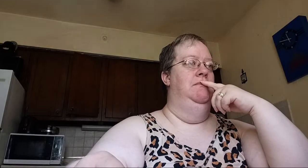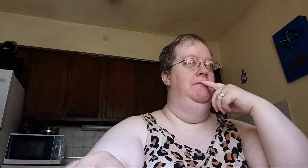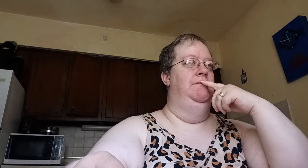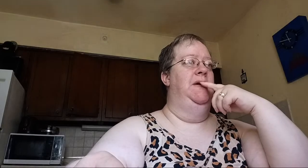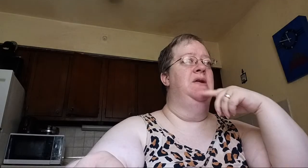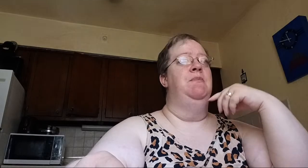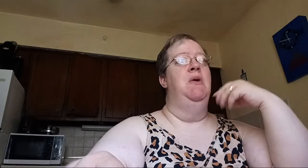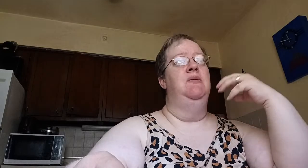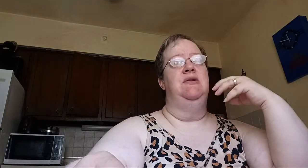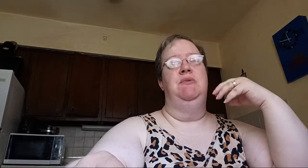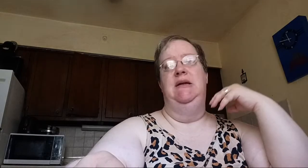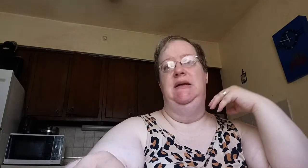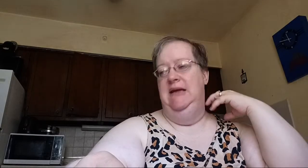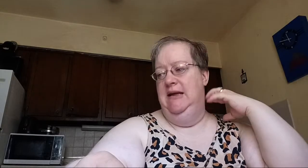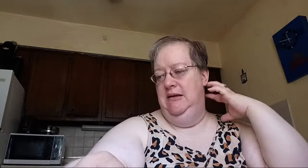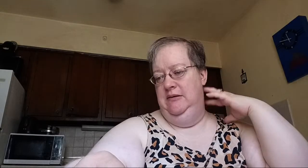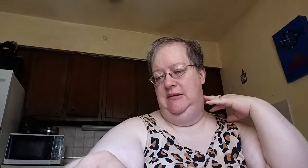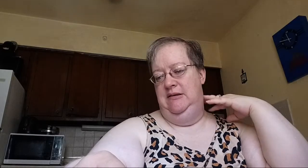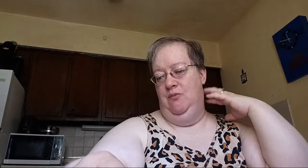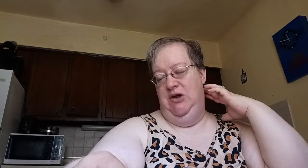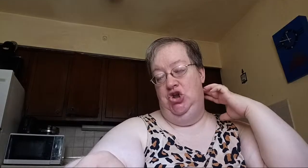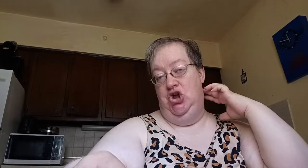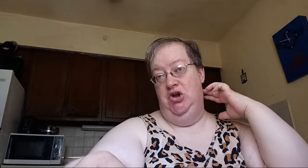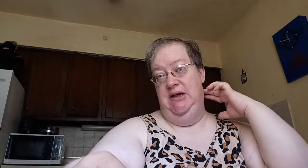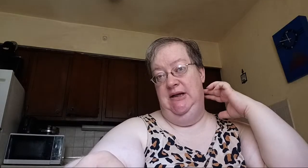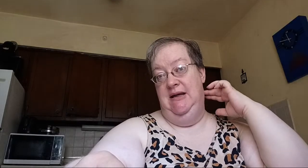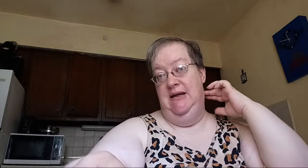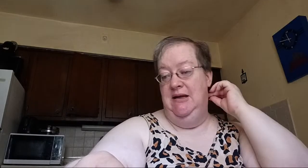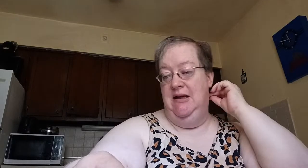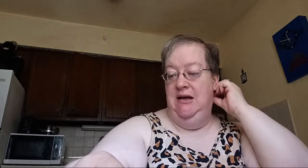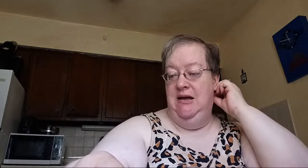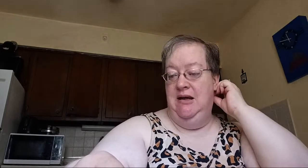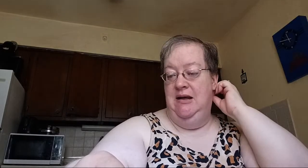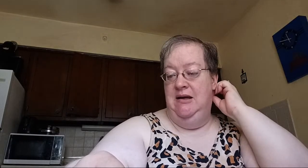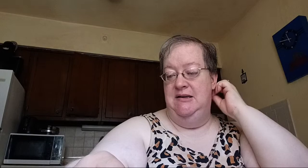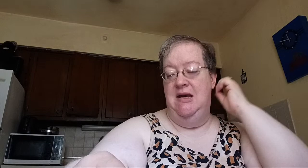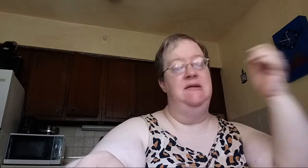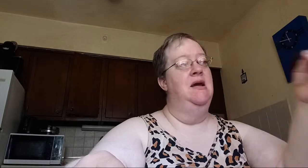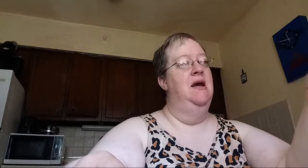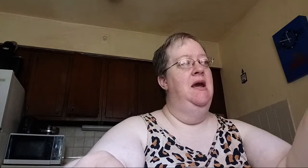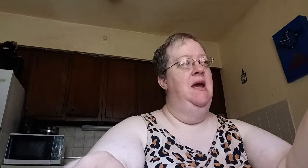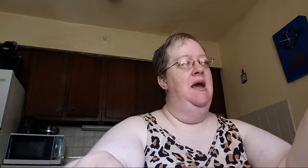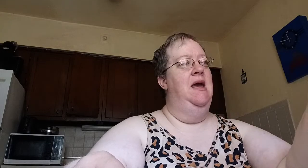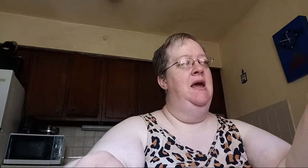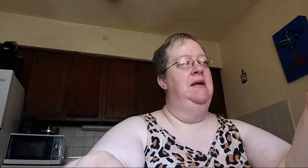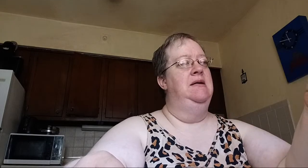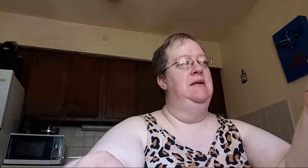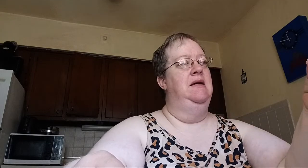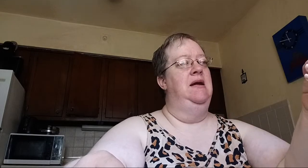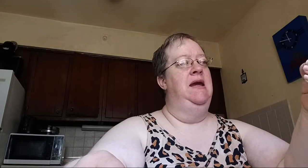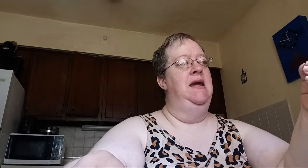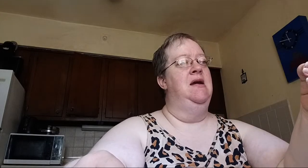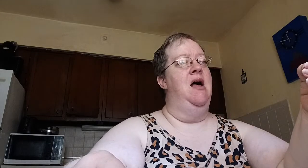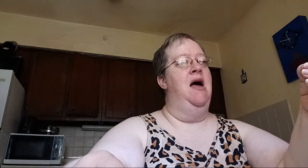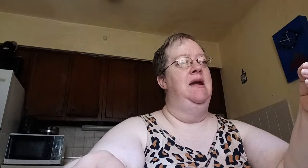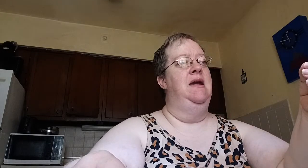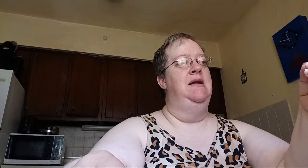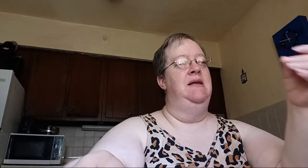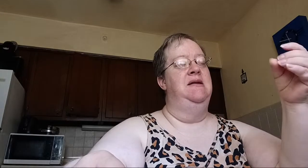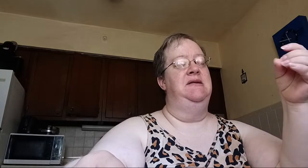Because Moses really needed some recharging in a sense. And he and God in this, they